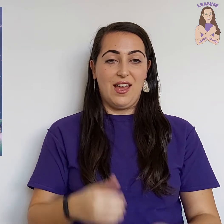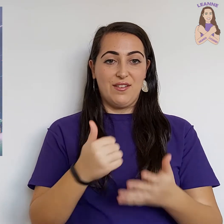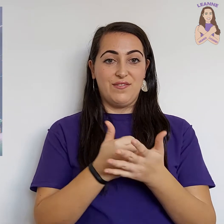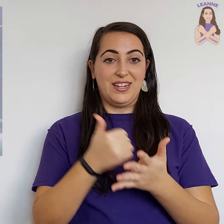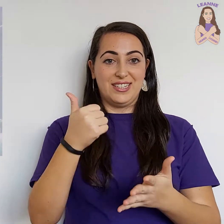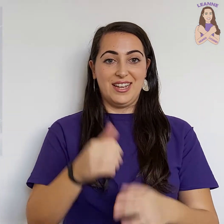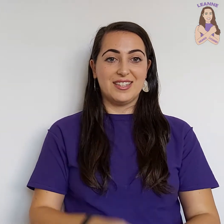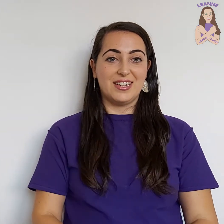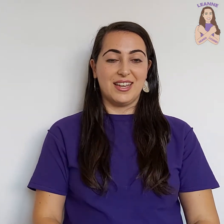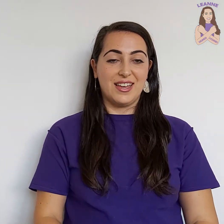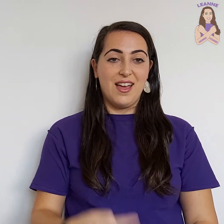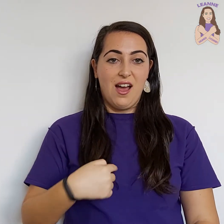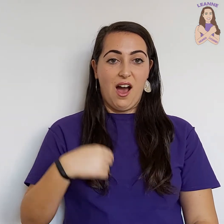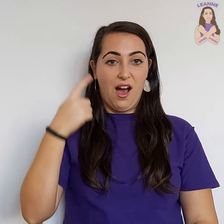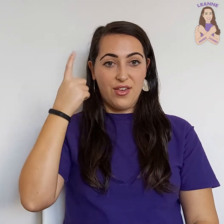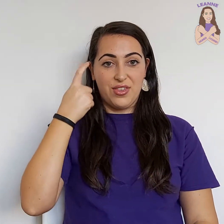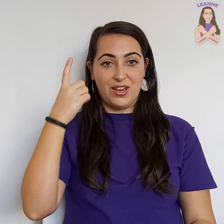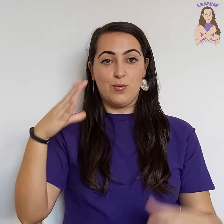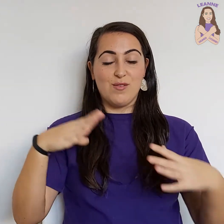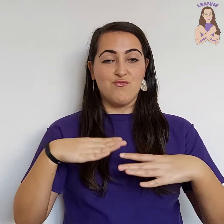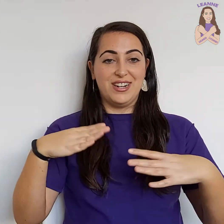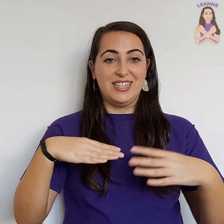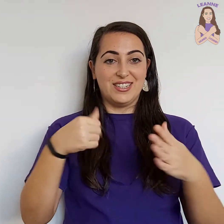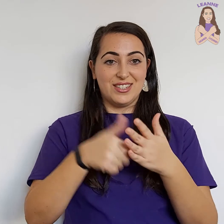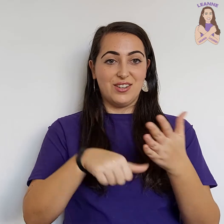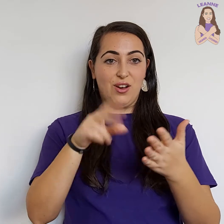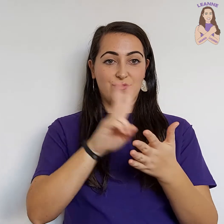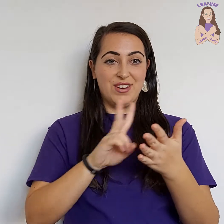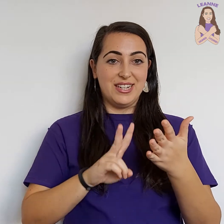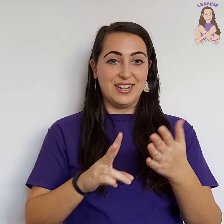Fantastic. I think we're ready to start reading.